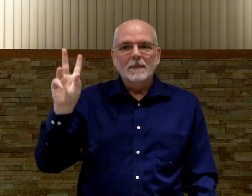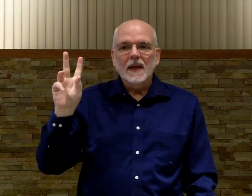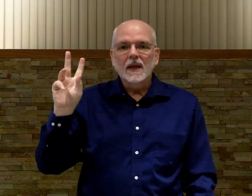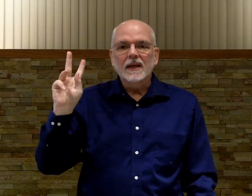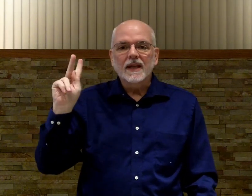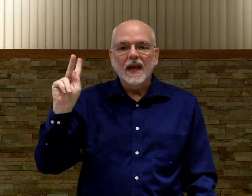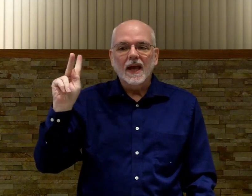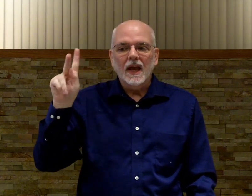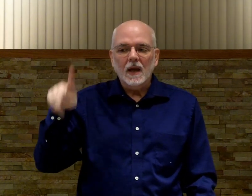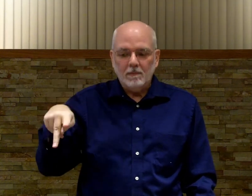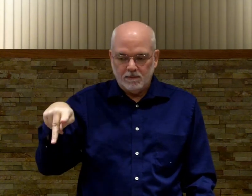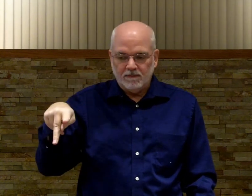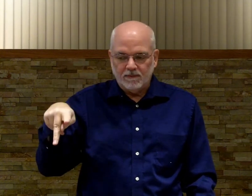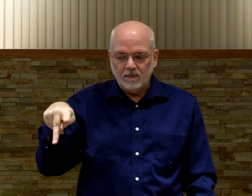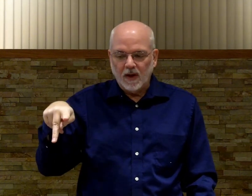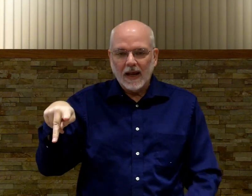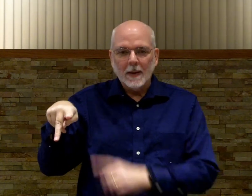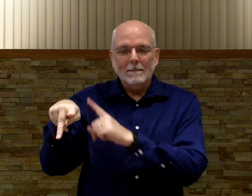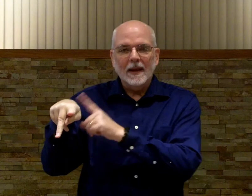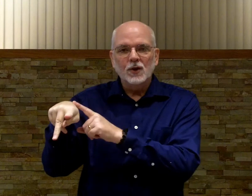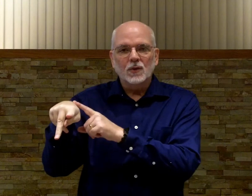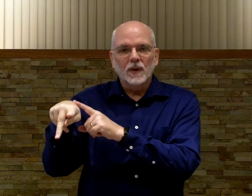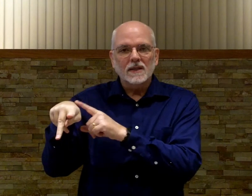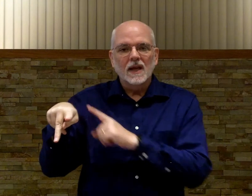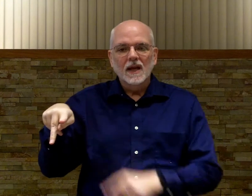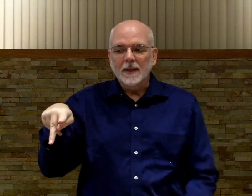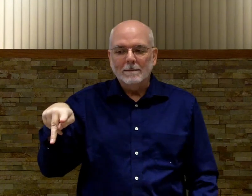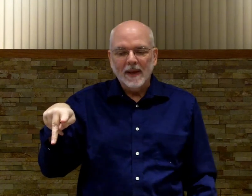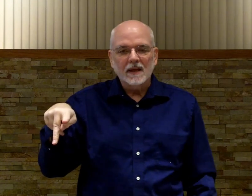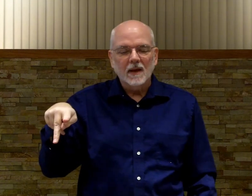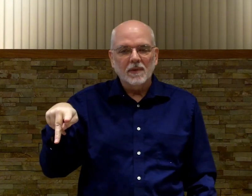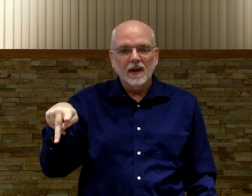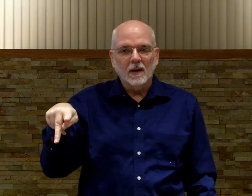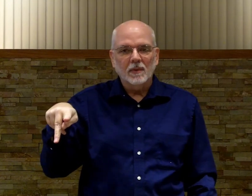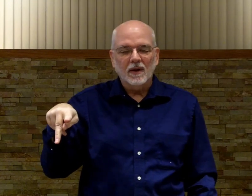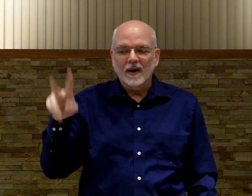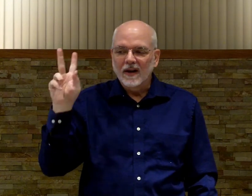P is K. And you bend your wrist to pick something up. All right?